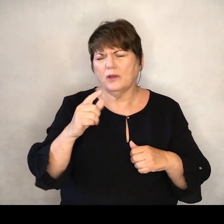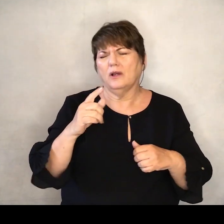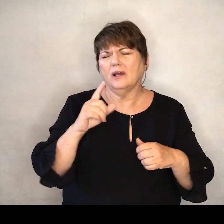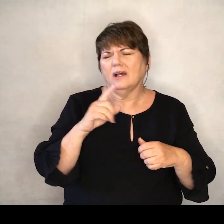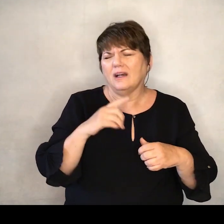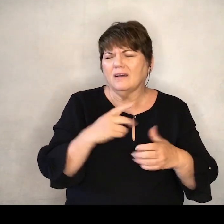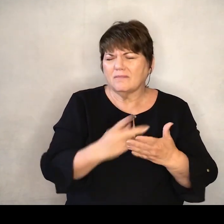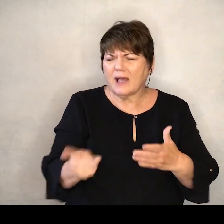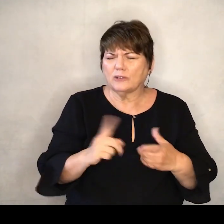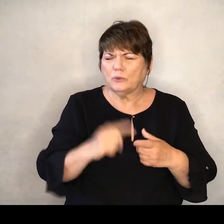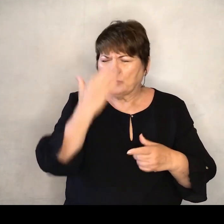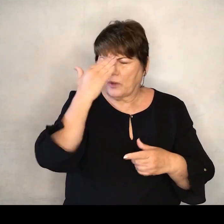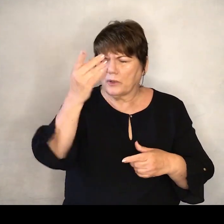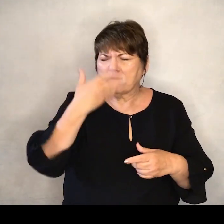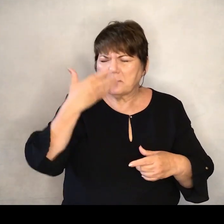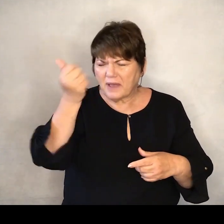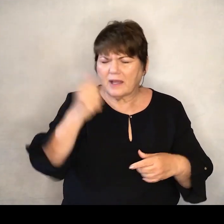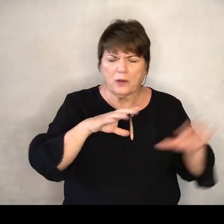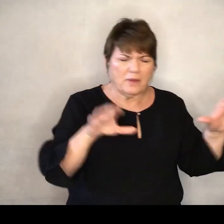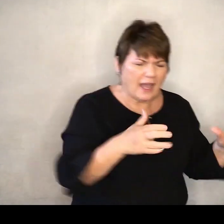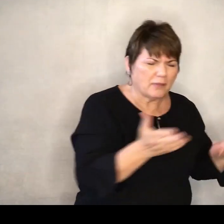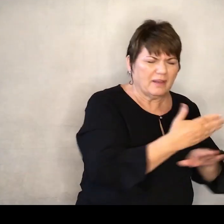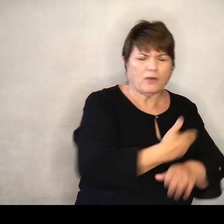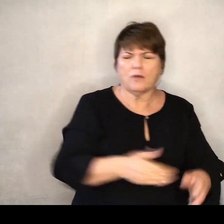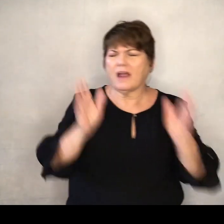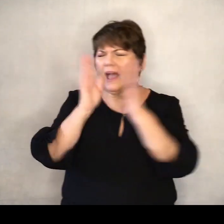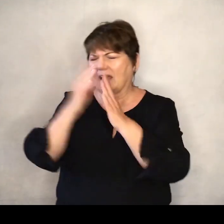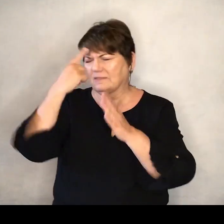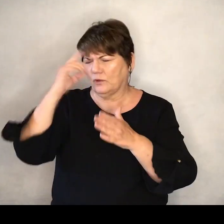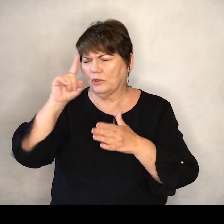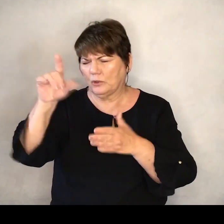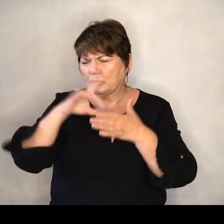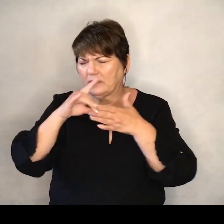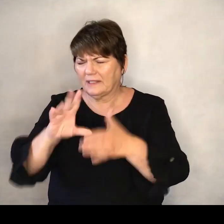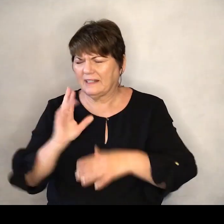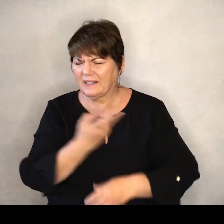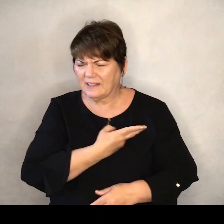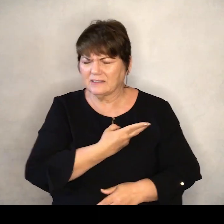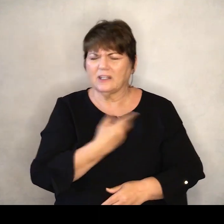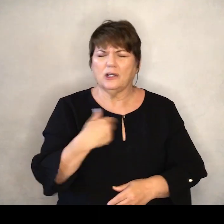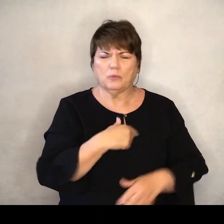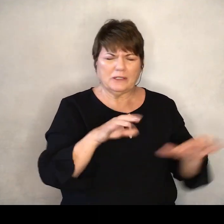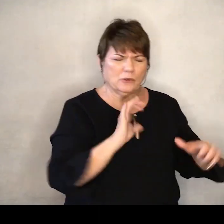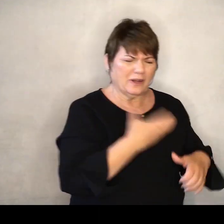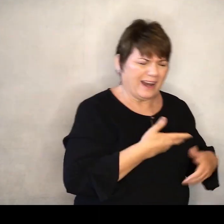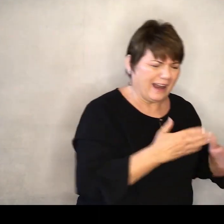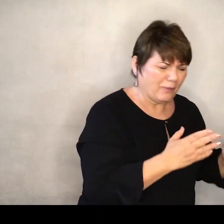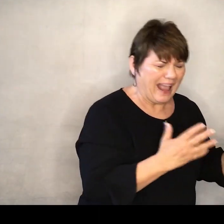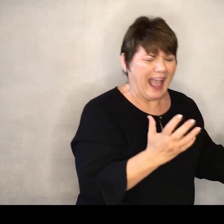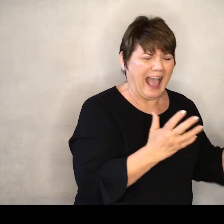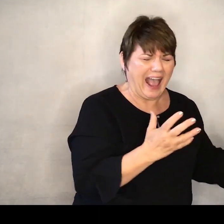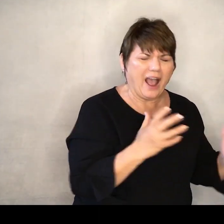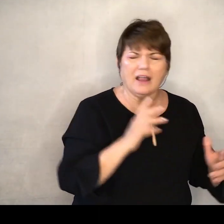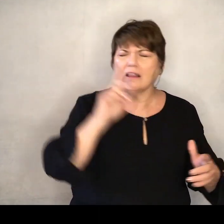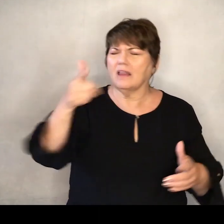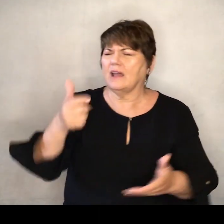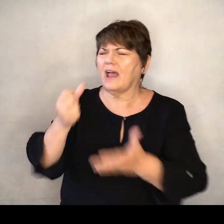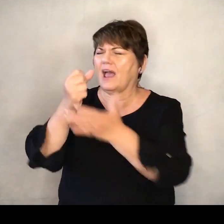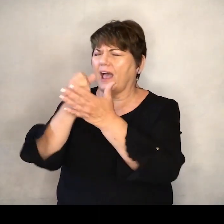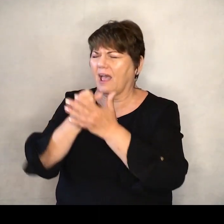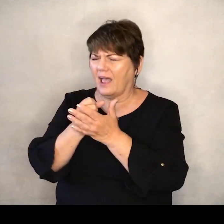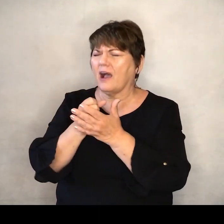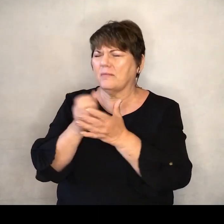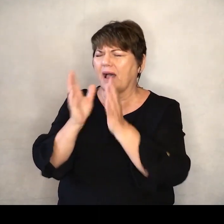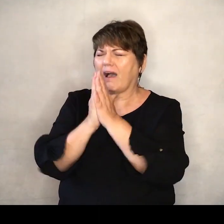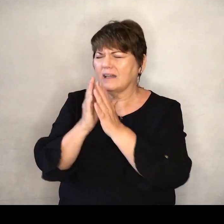We act before we ask for your direction We do what we want And then we ask for your help later Forgive us